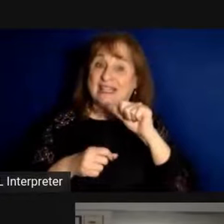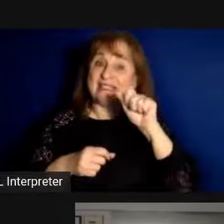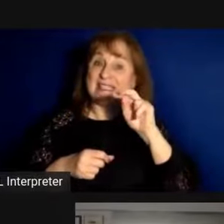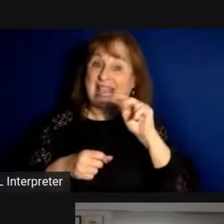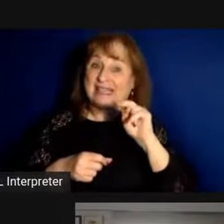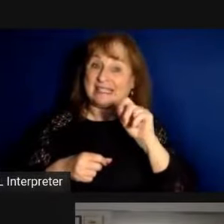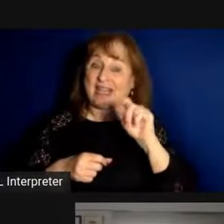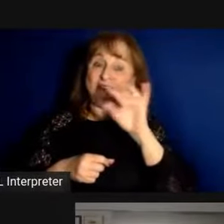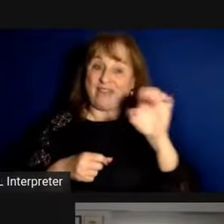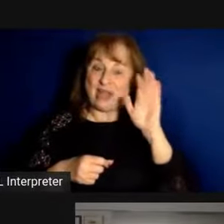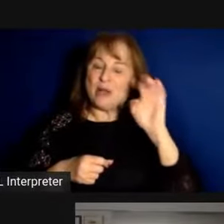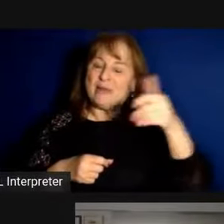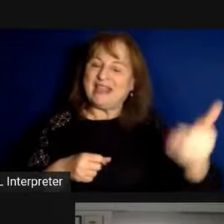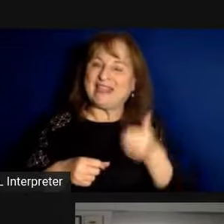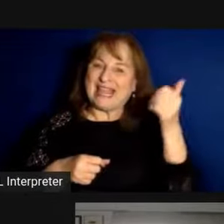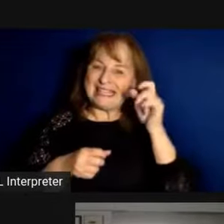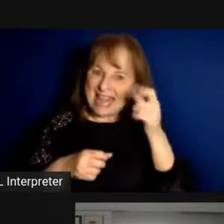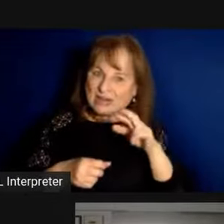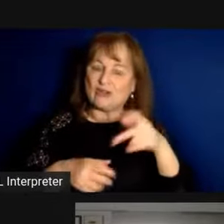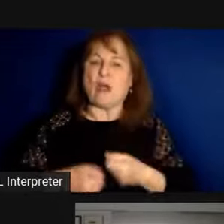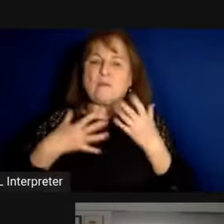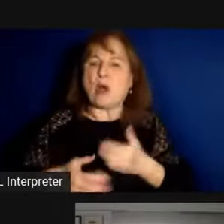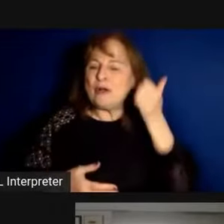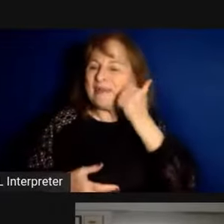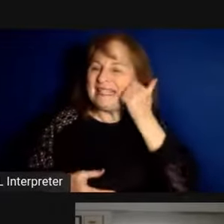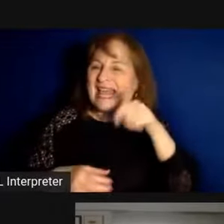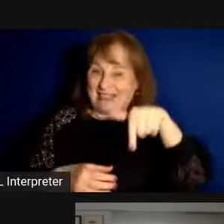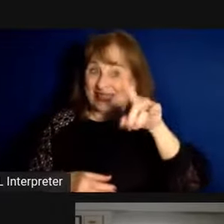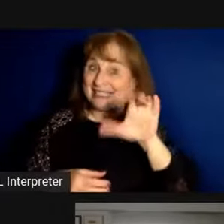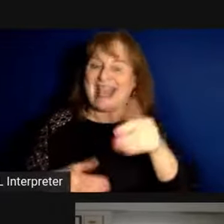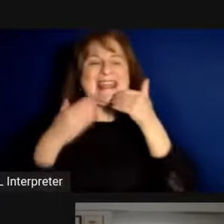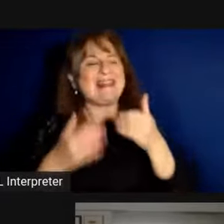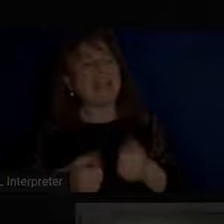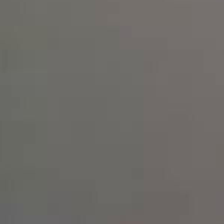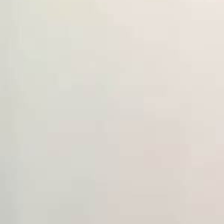the guest editor of Poem a Day this December. Thank you, poets.